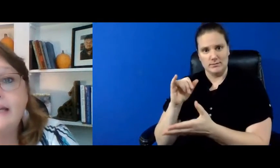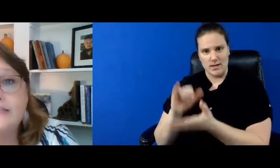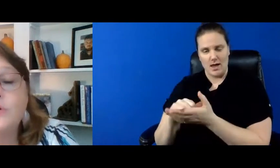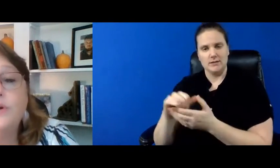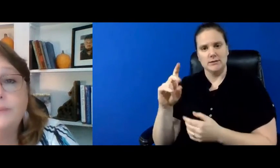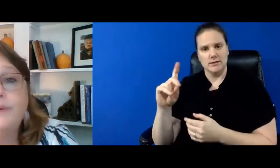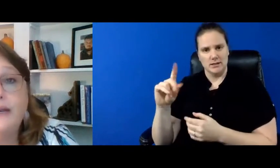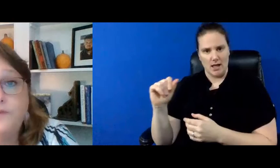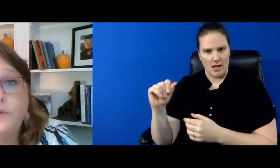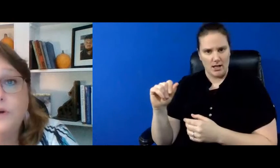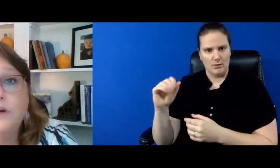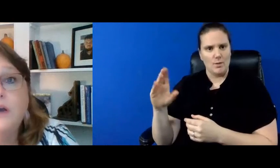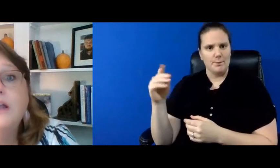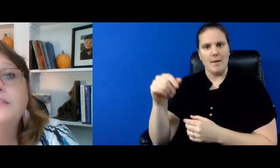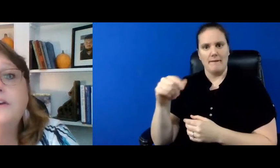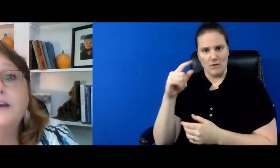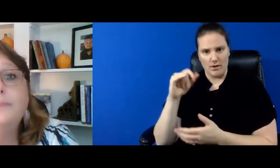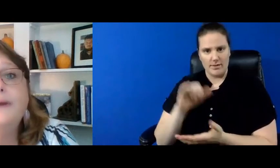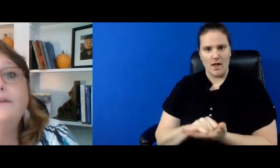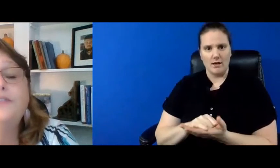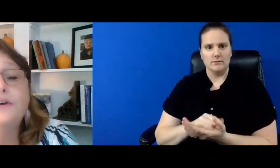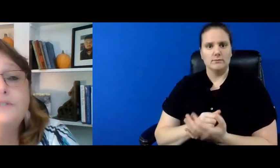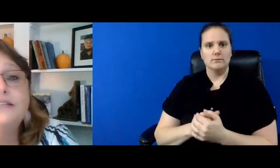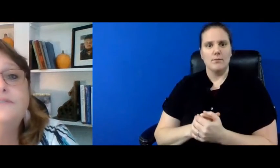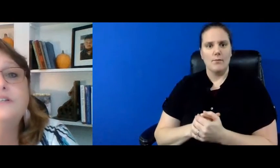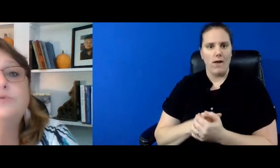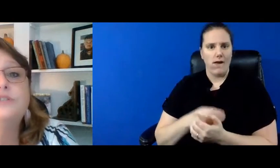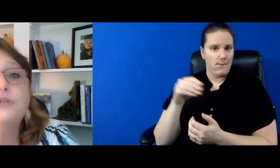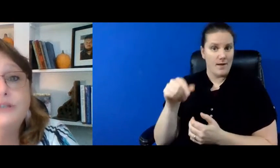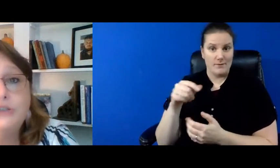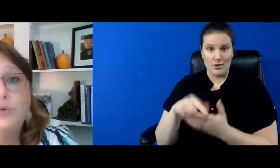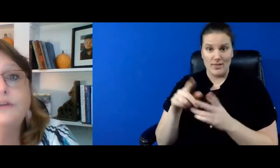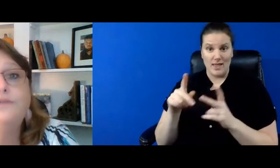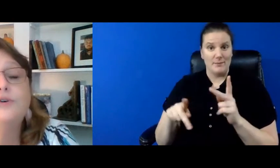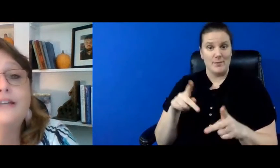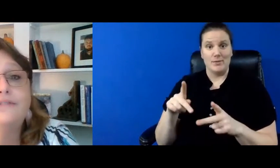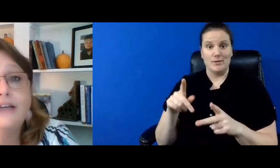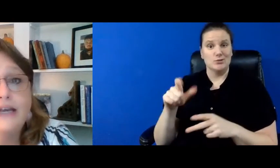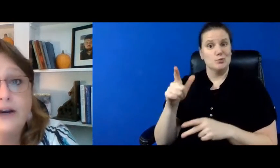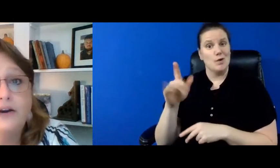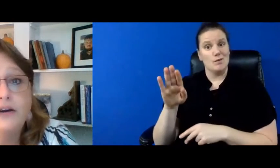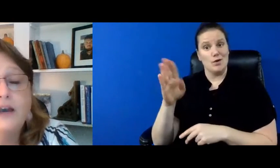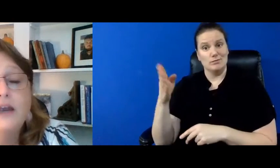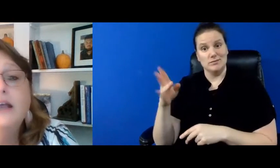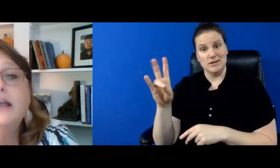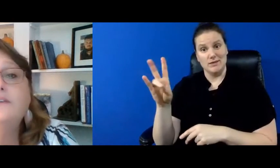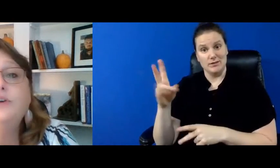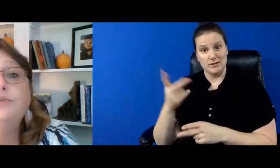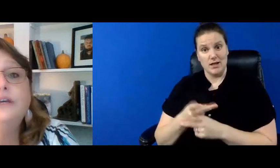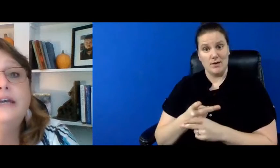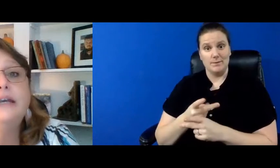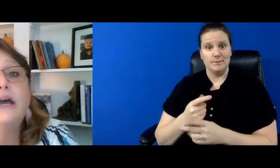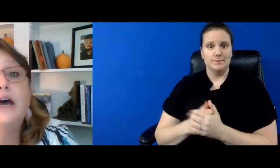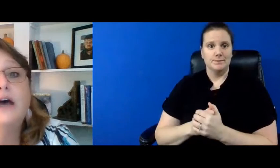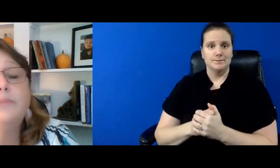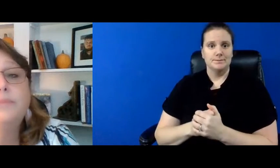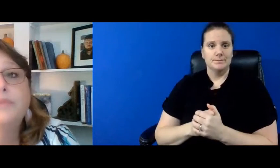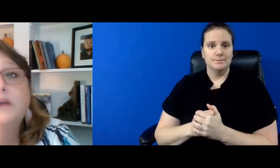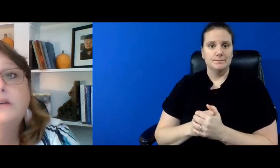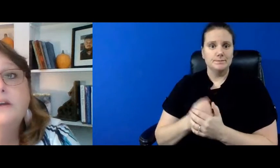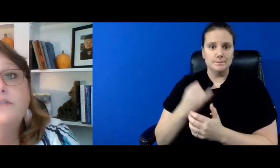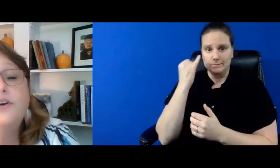dda is going to pay for they're going to pay for those individuals who need 24 7 care if you need